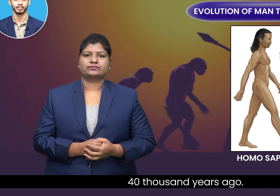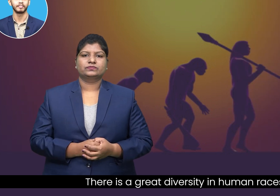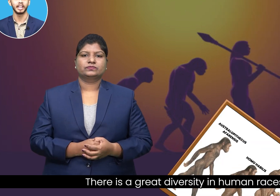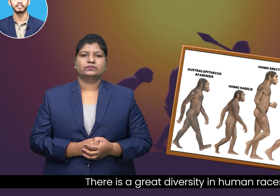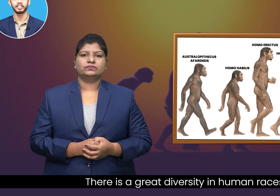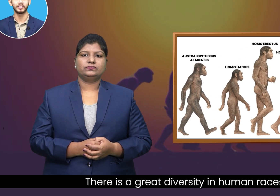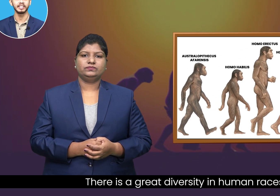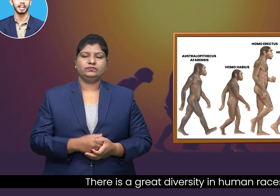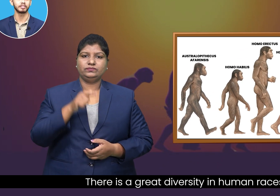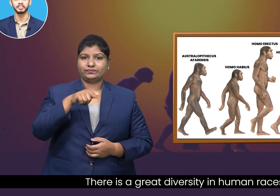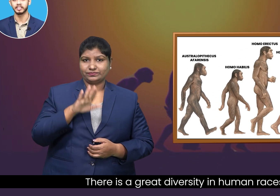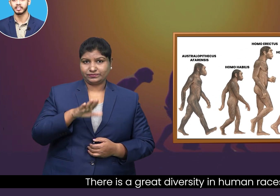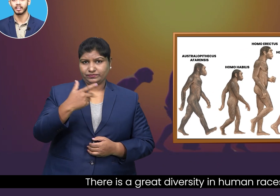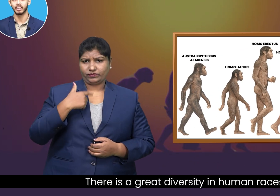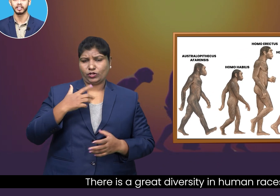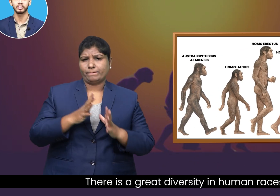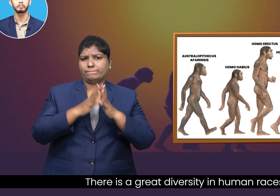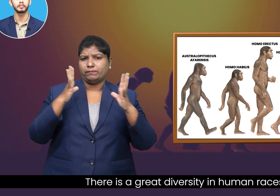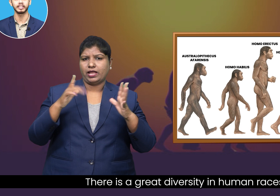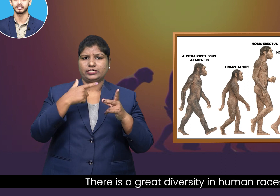There is a great diversity in human races.